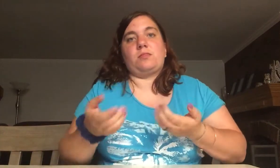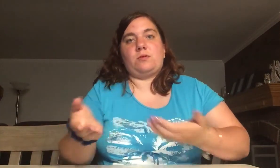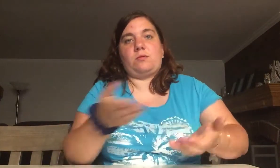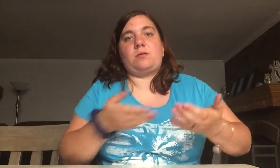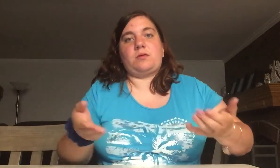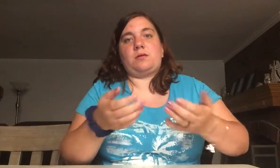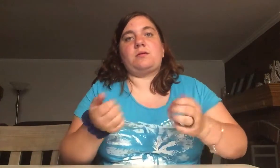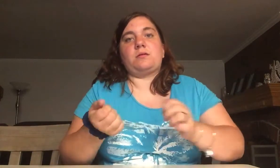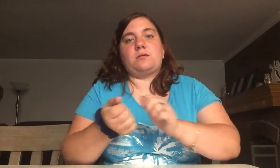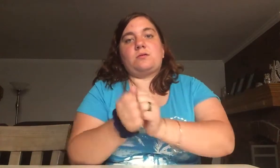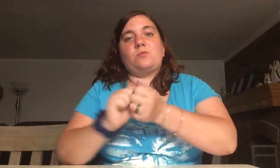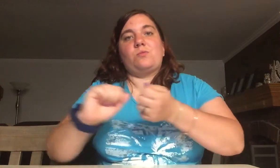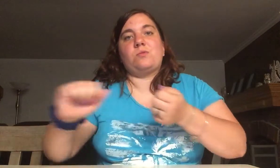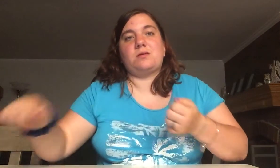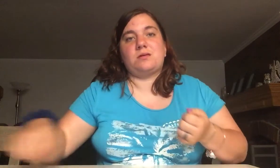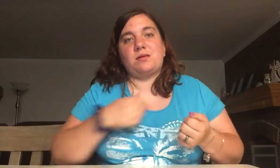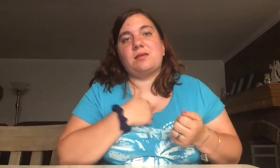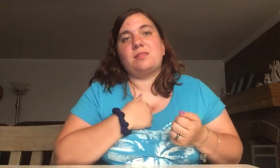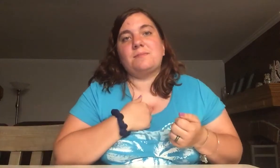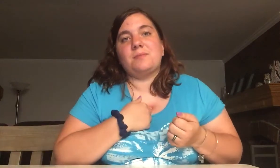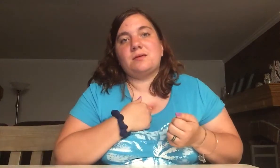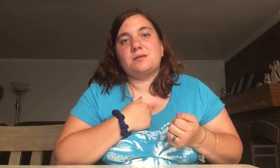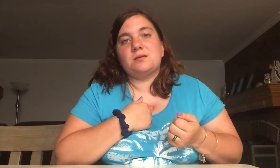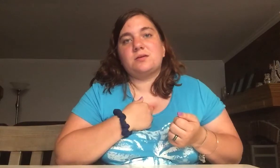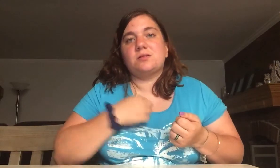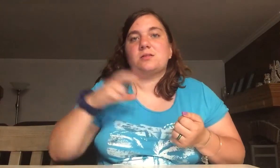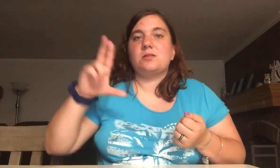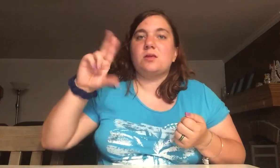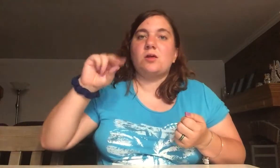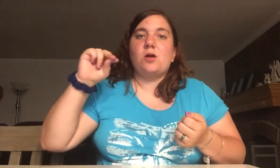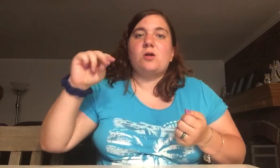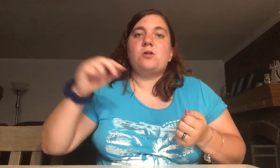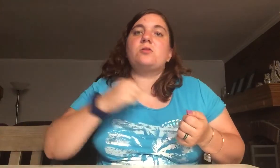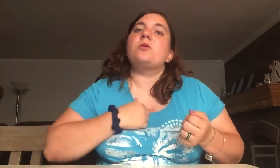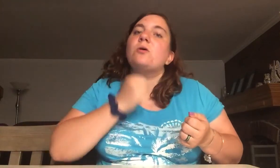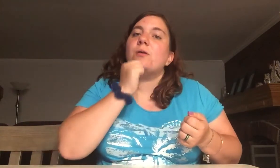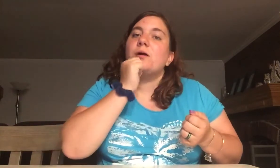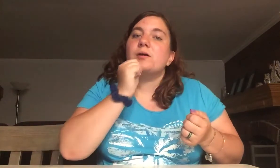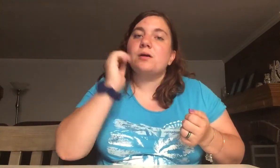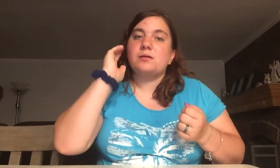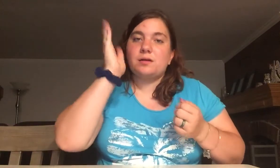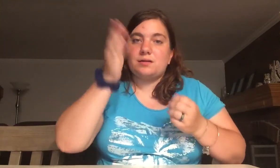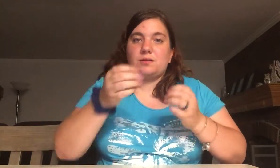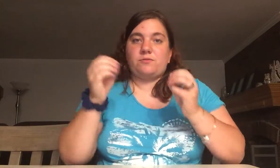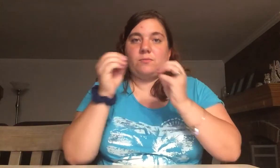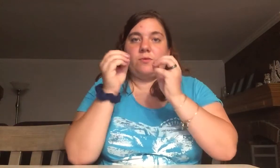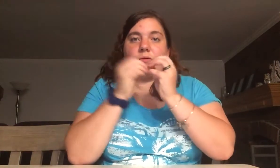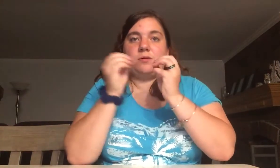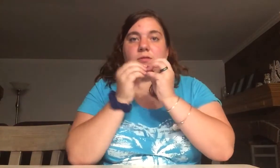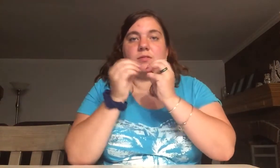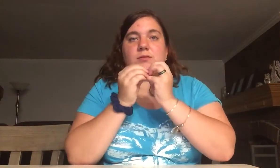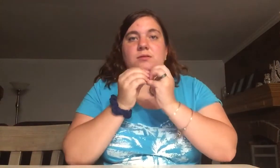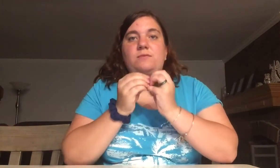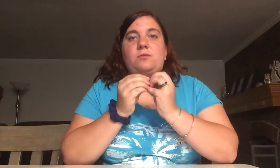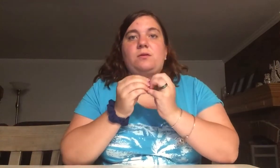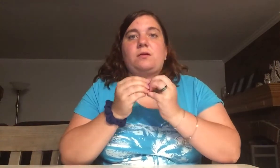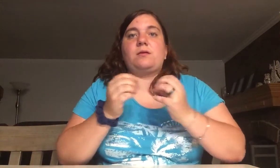you, here with me. Here I could not ask for more than this love you gave